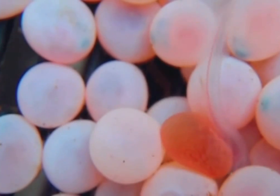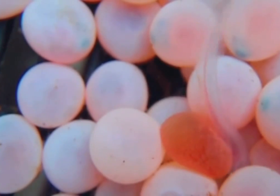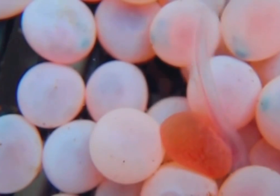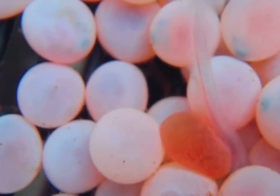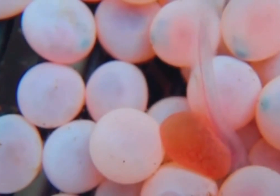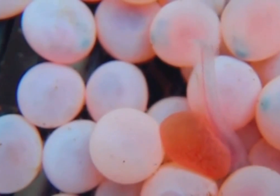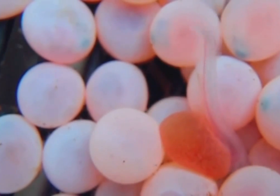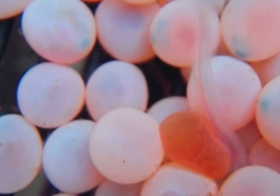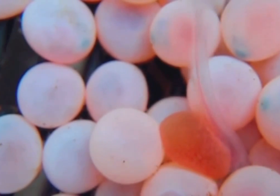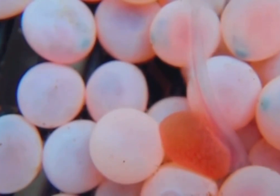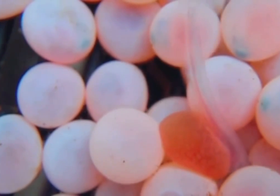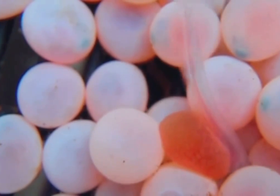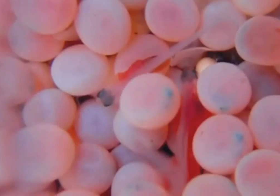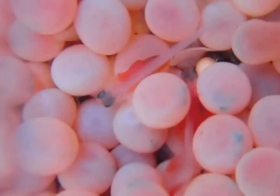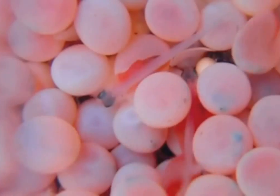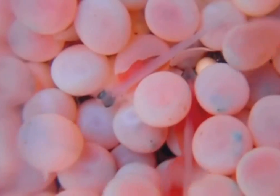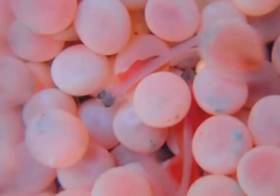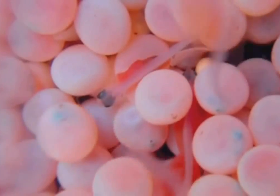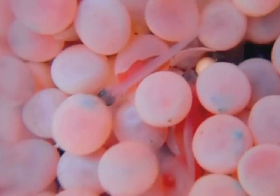enter the third stage of their existence.